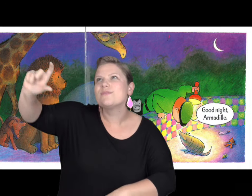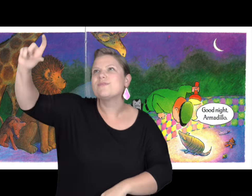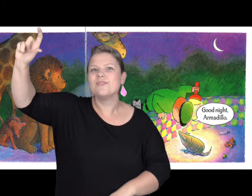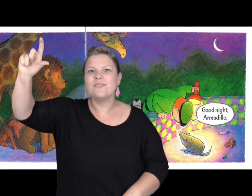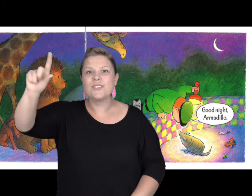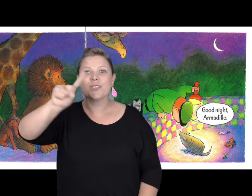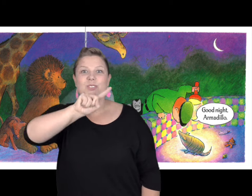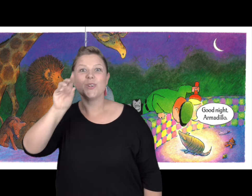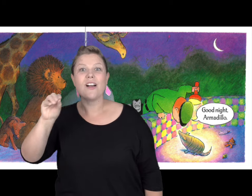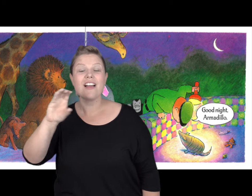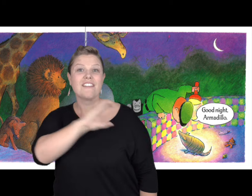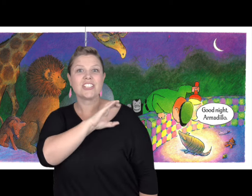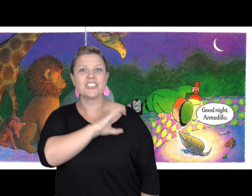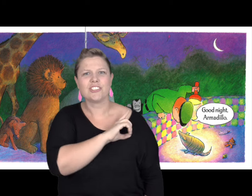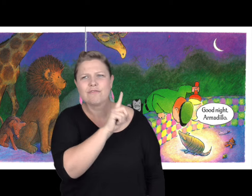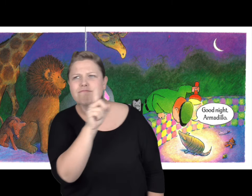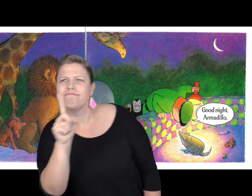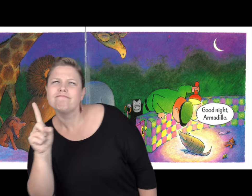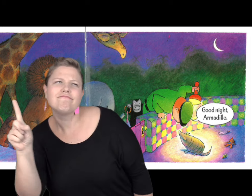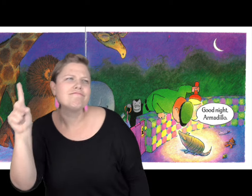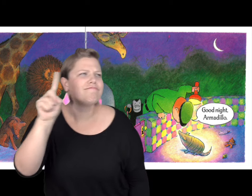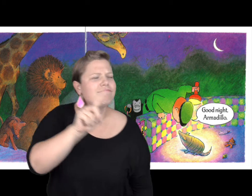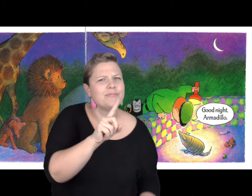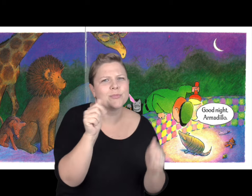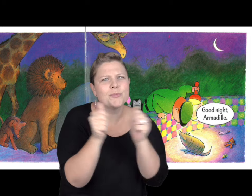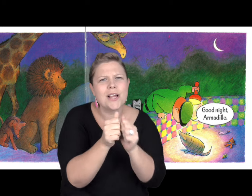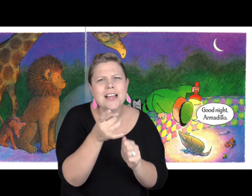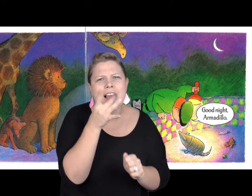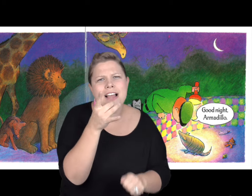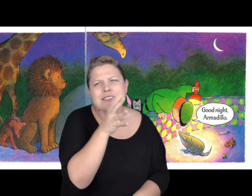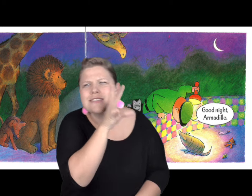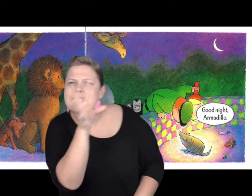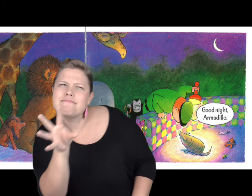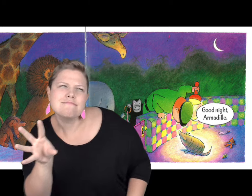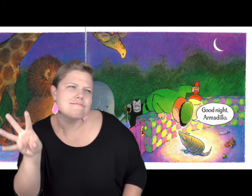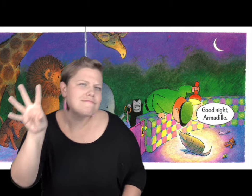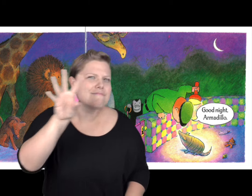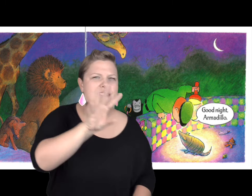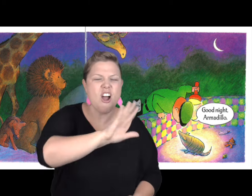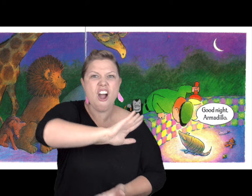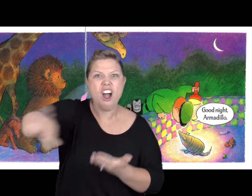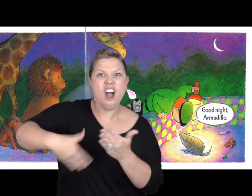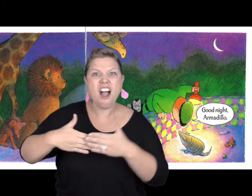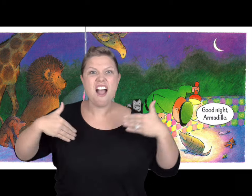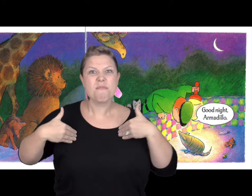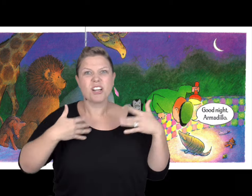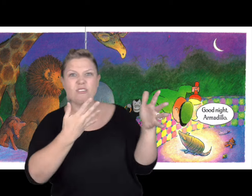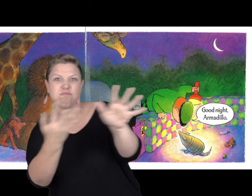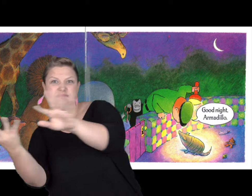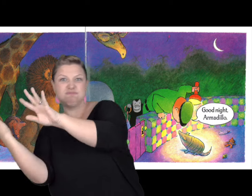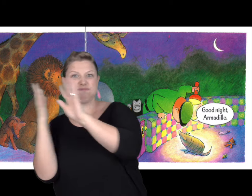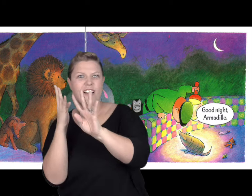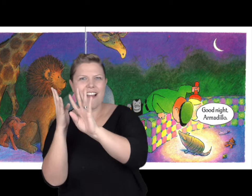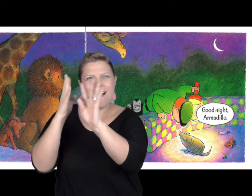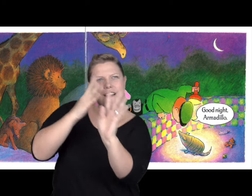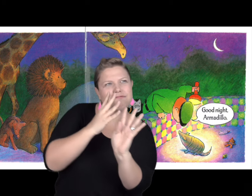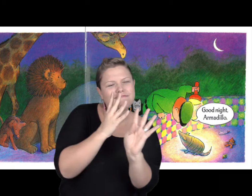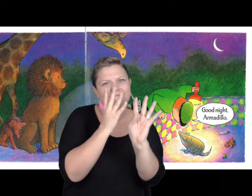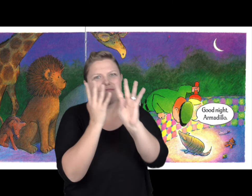It was dark outside. The moon was out. The zookeeper still walking along with his flashlight. All the